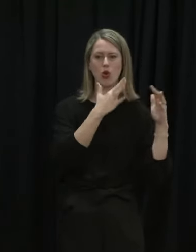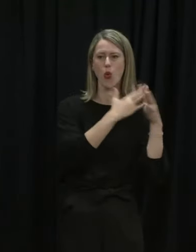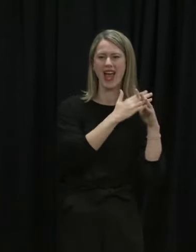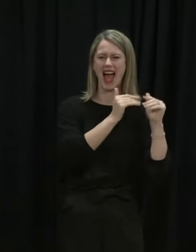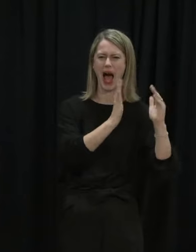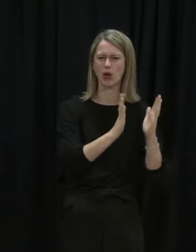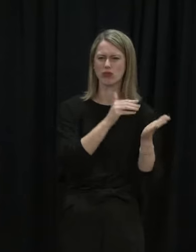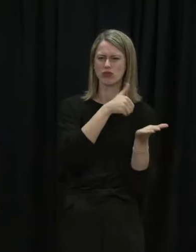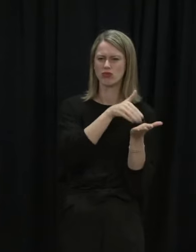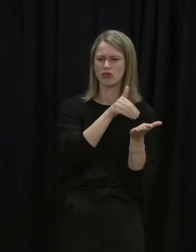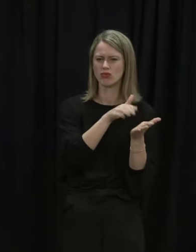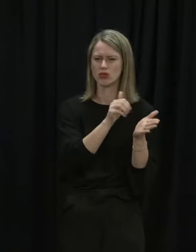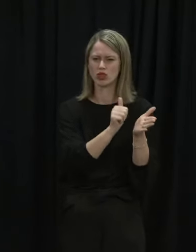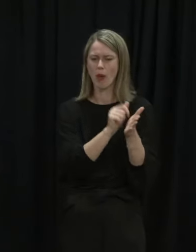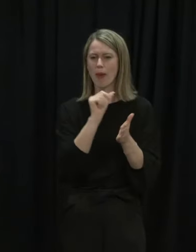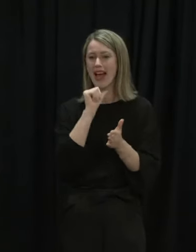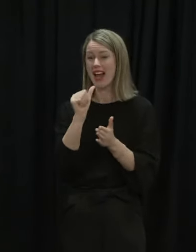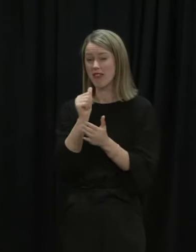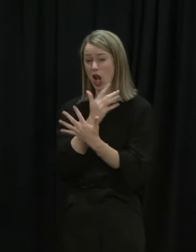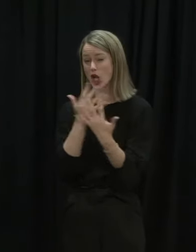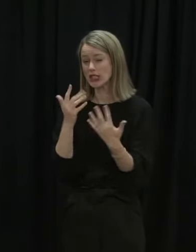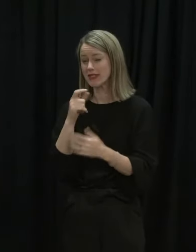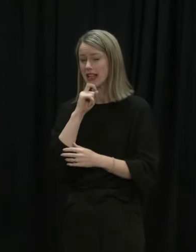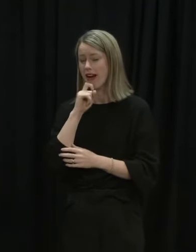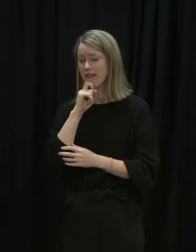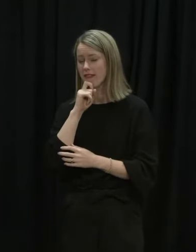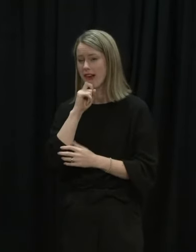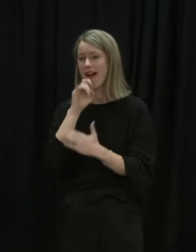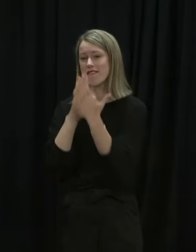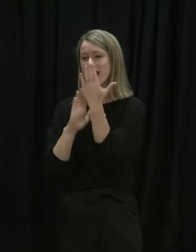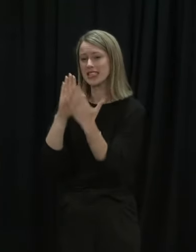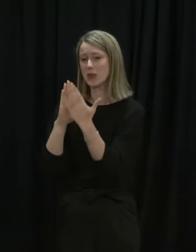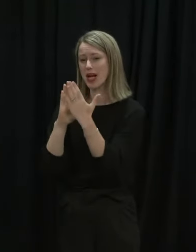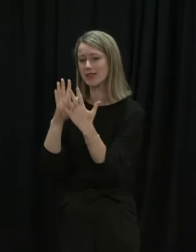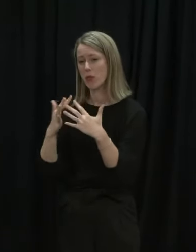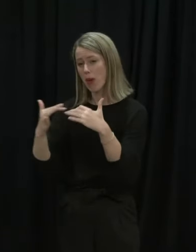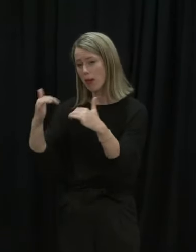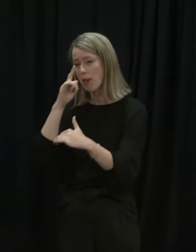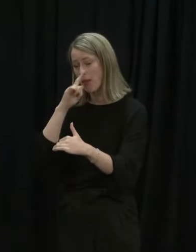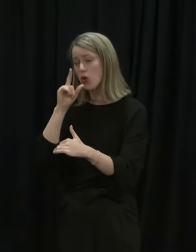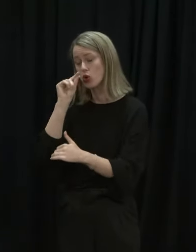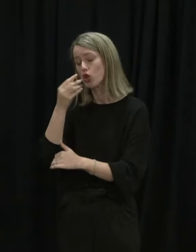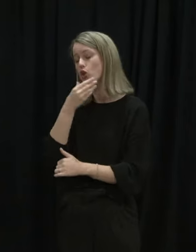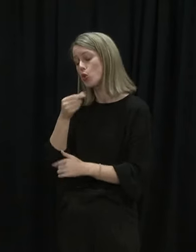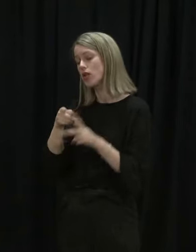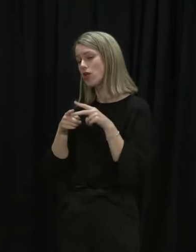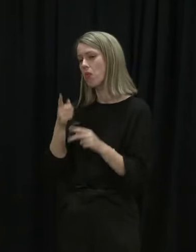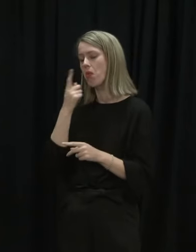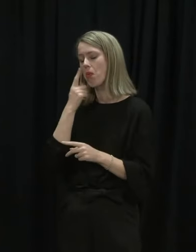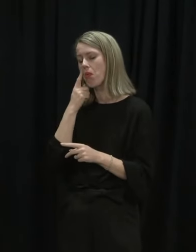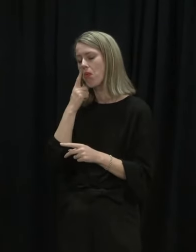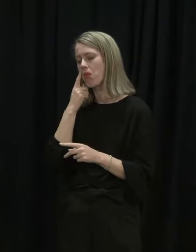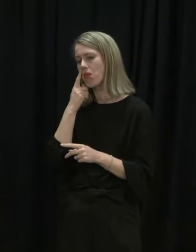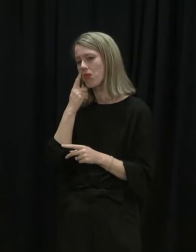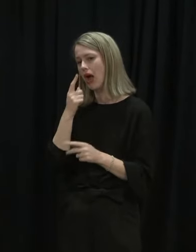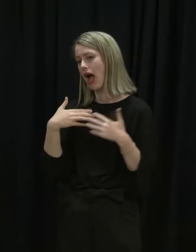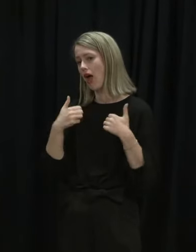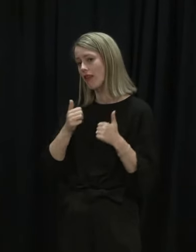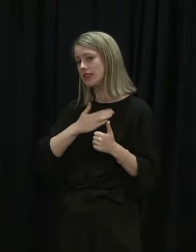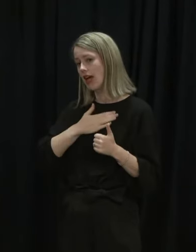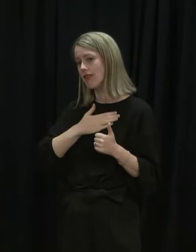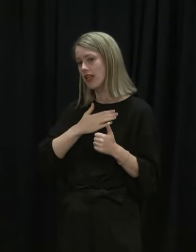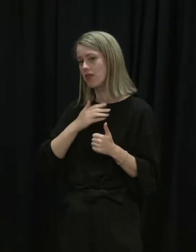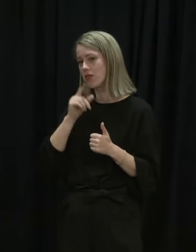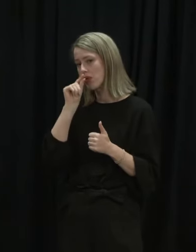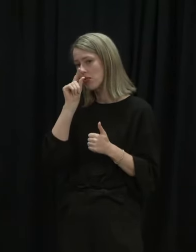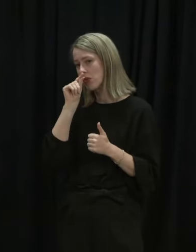certainly where you have a lot of public facing staff you can look at that tool and see that from a health and safety perspective you're